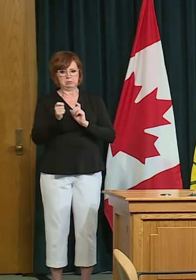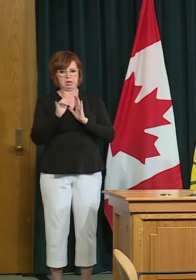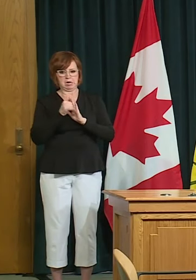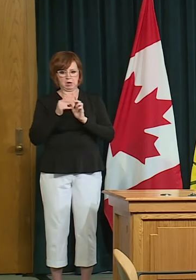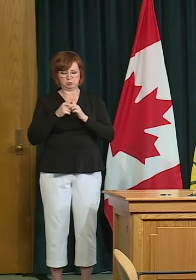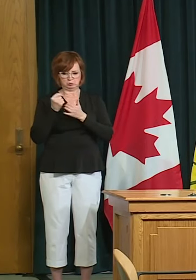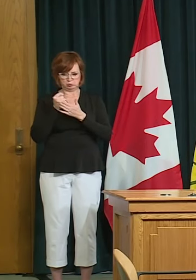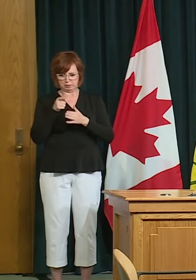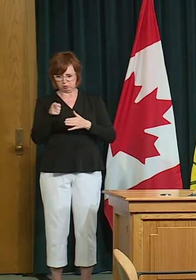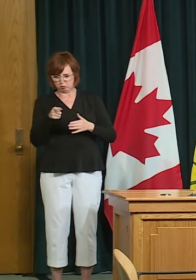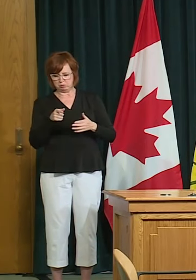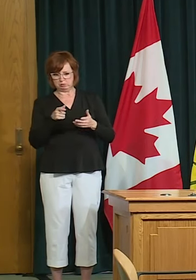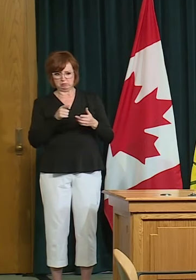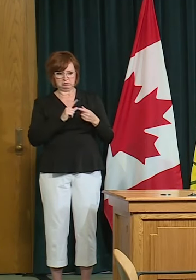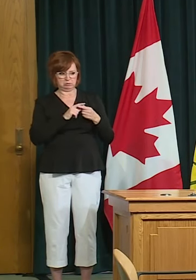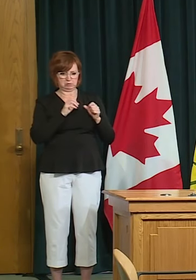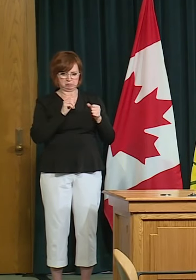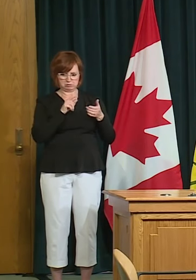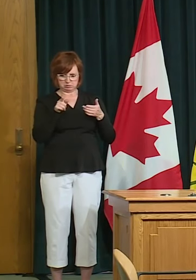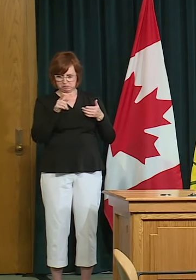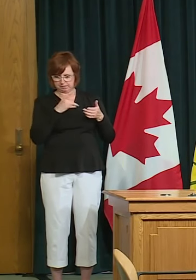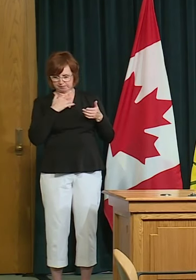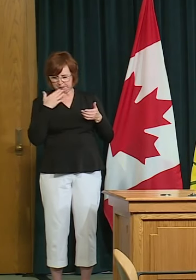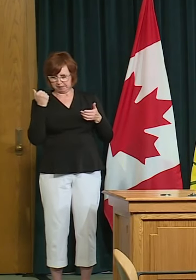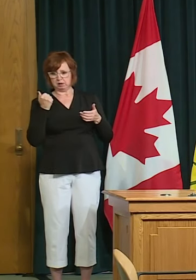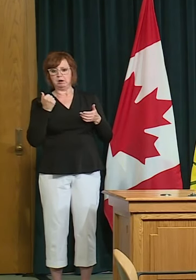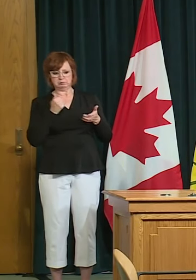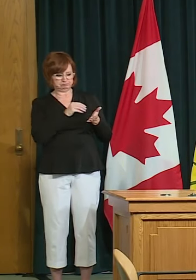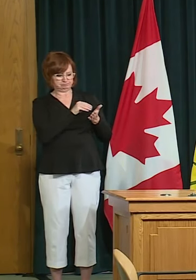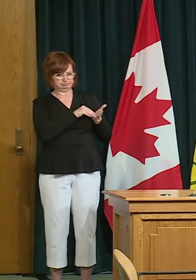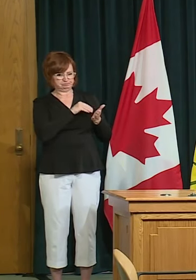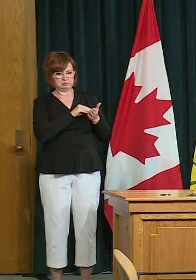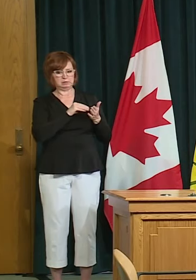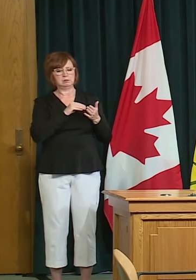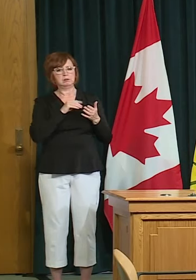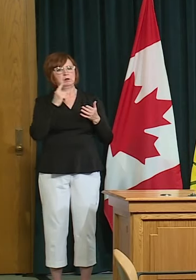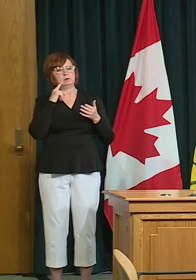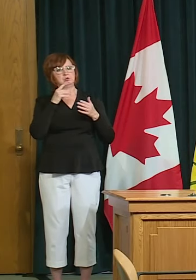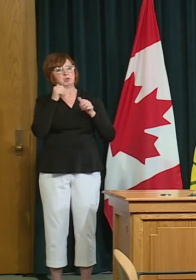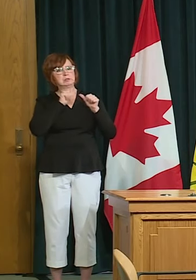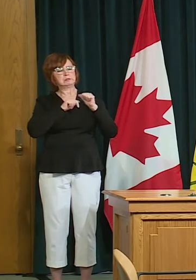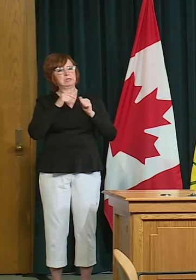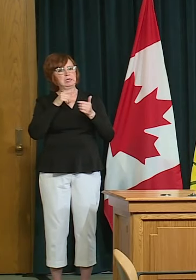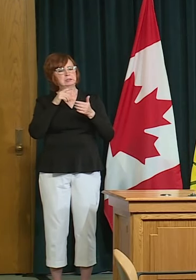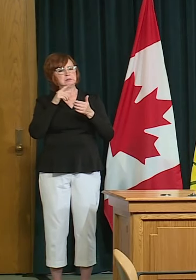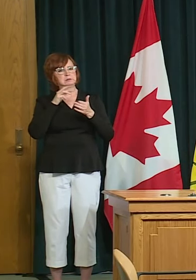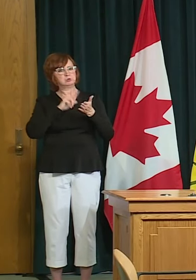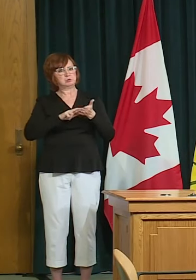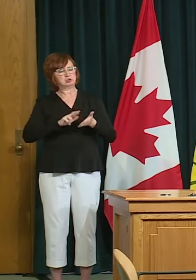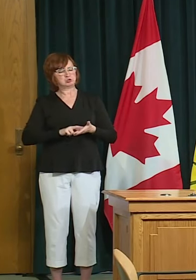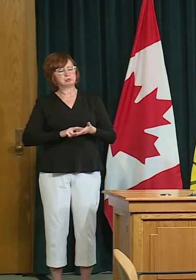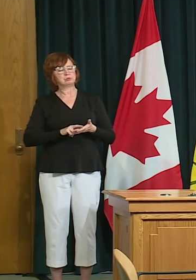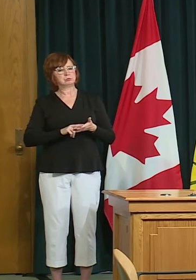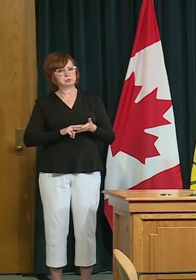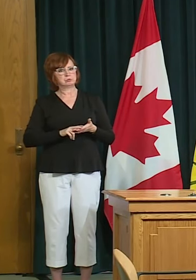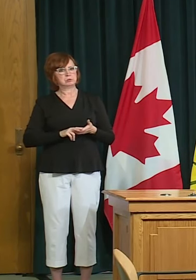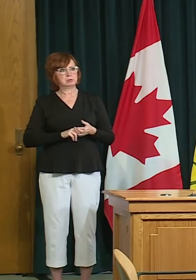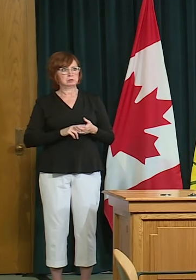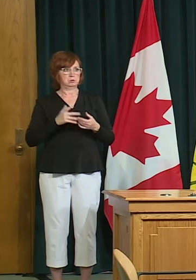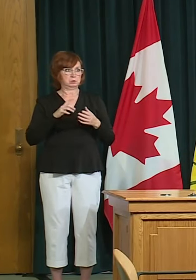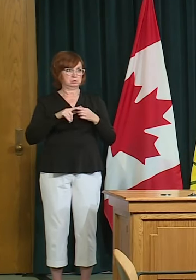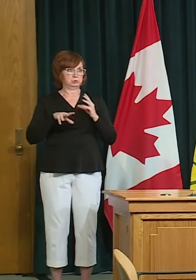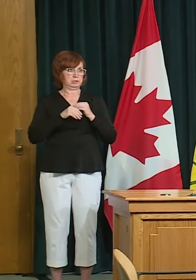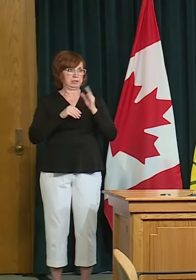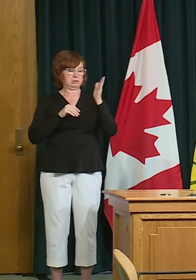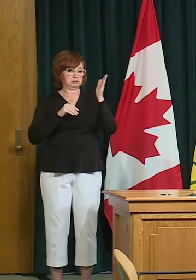additional treatments may or may not show benefit and i'll maybe just pause to see if scott or susan are on to add further to that